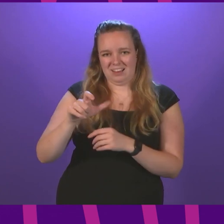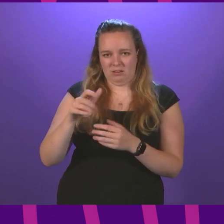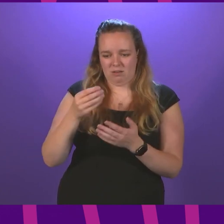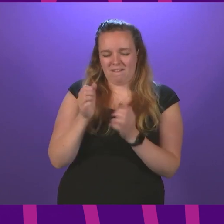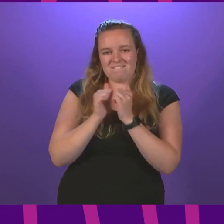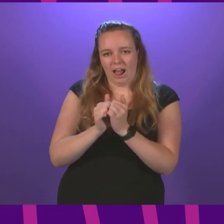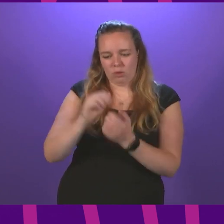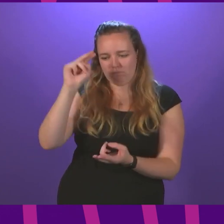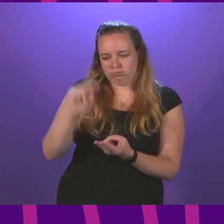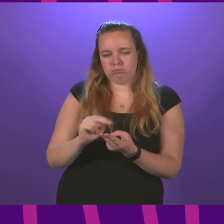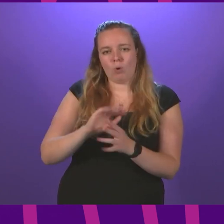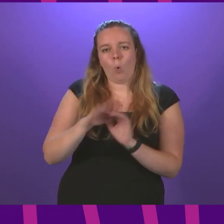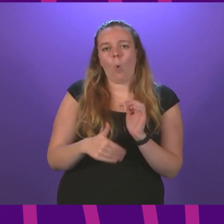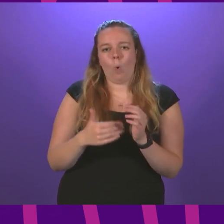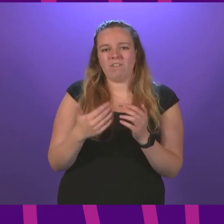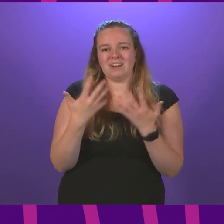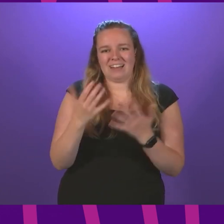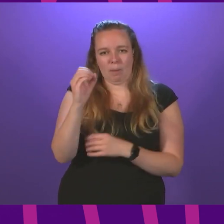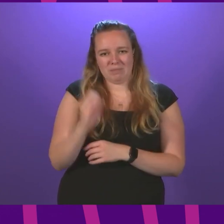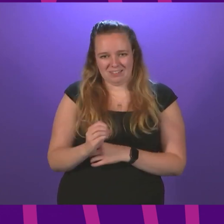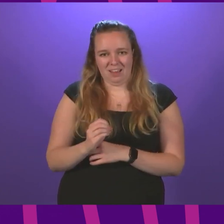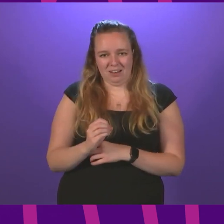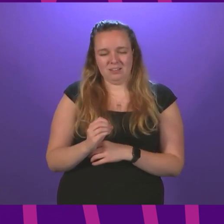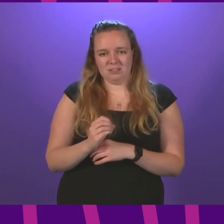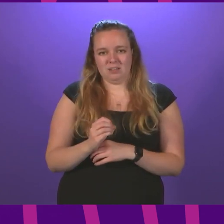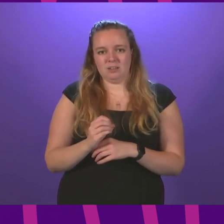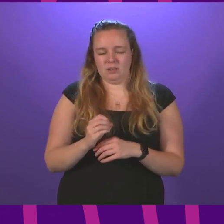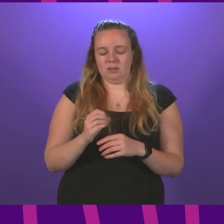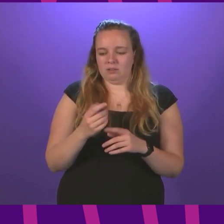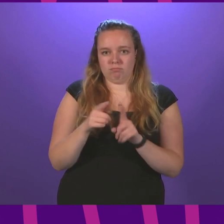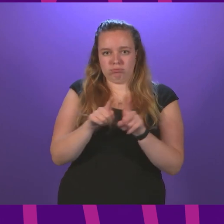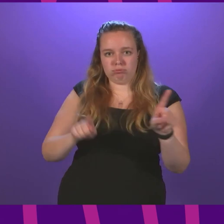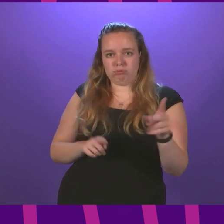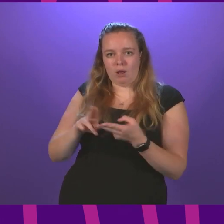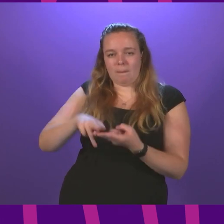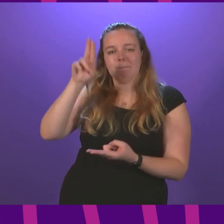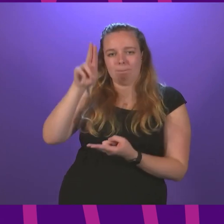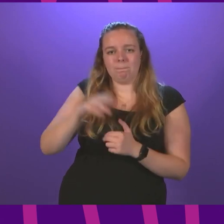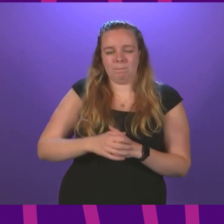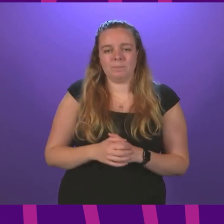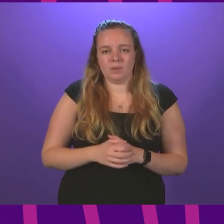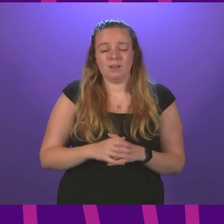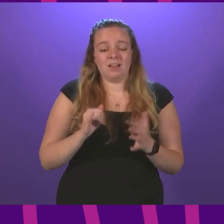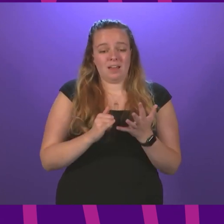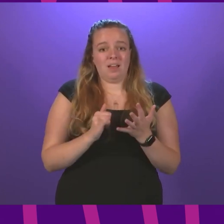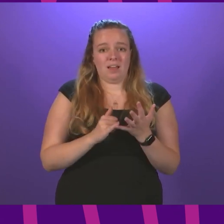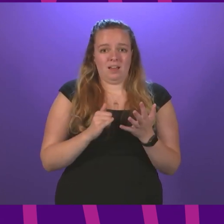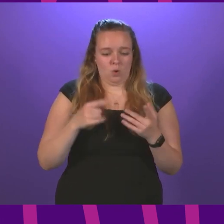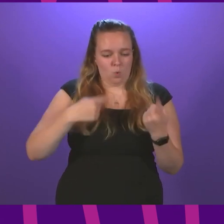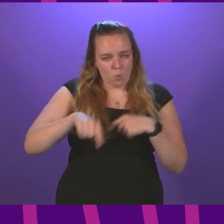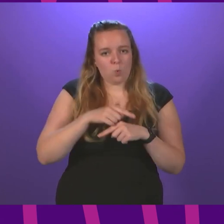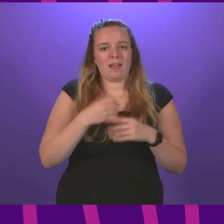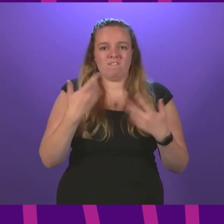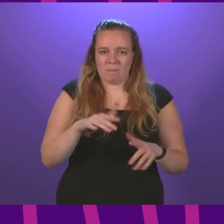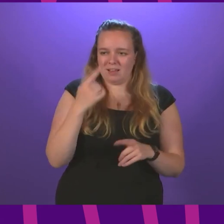value over a tenth by 11.5 per cent behind inflation. As MSPs, have witnessed the impact